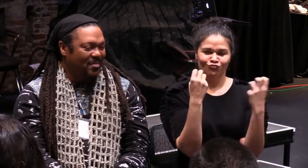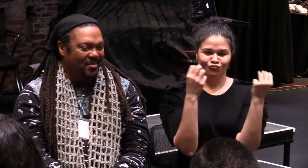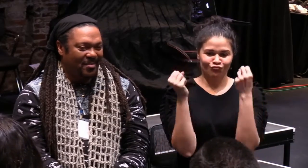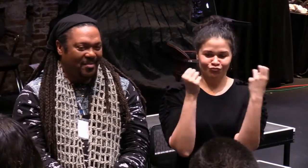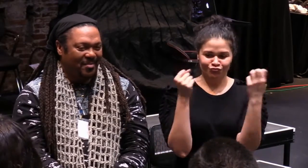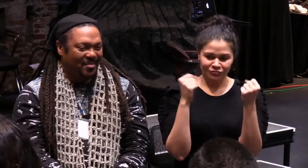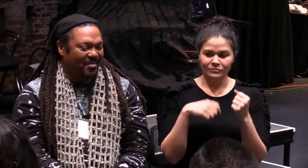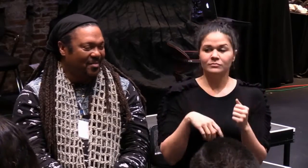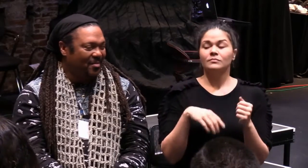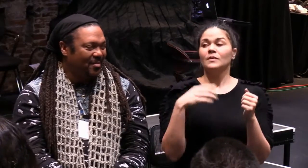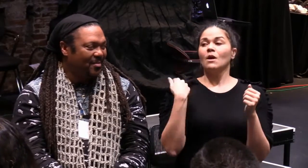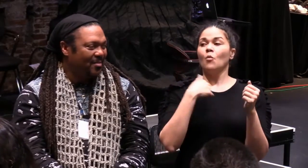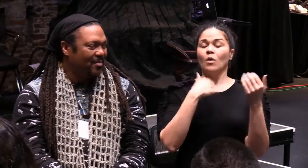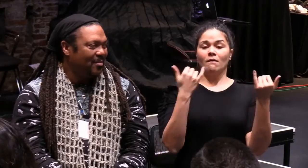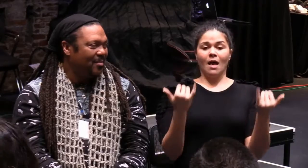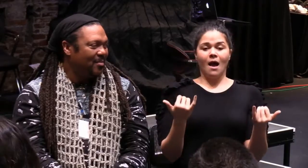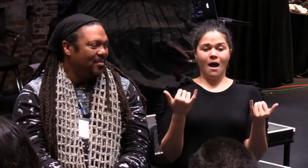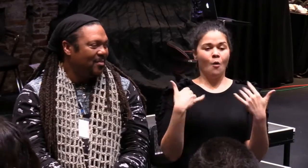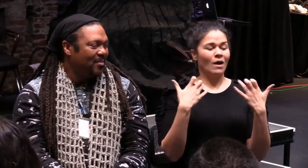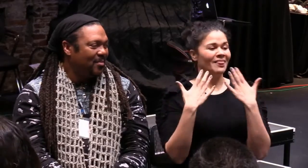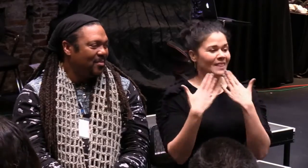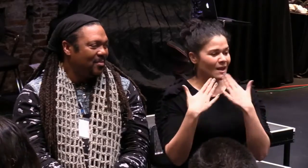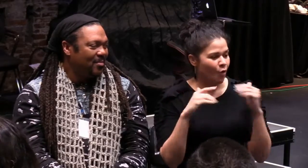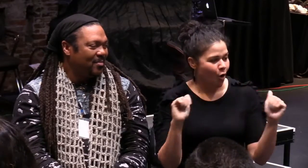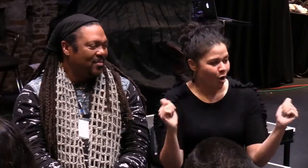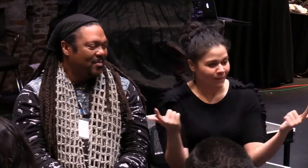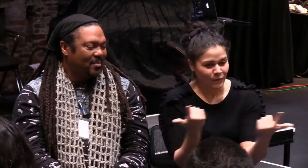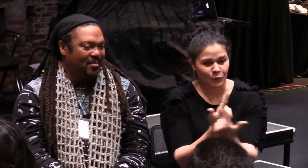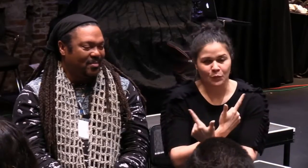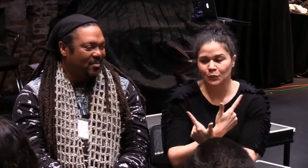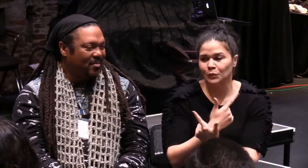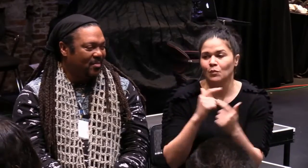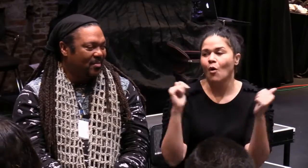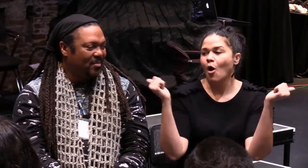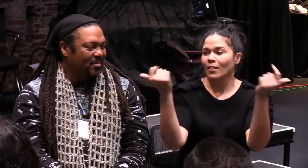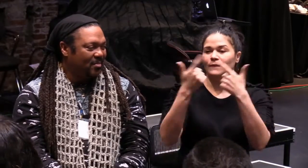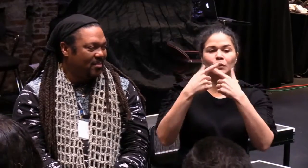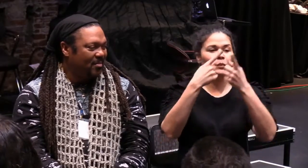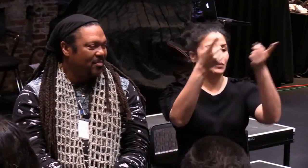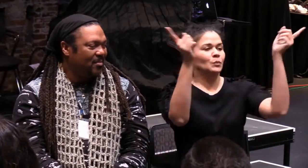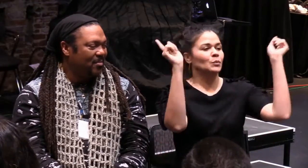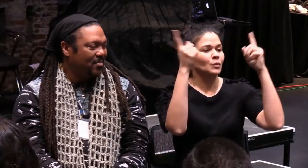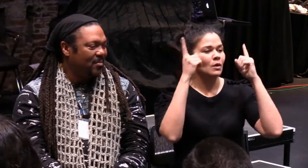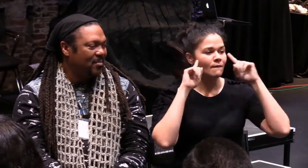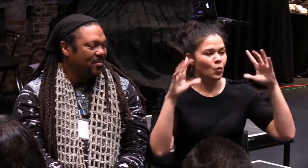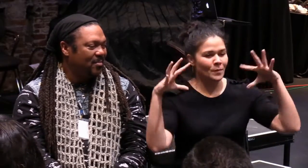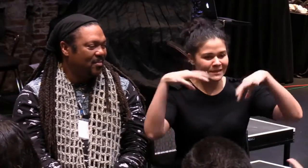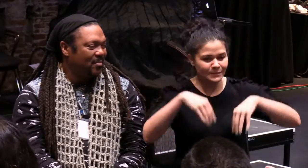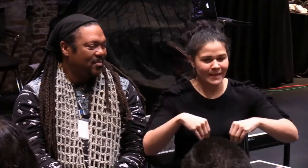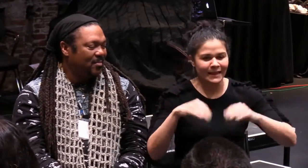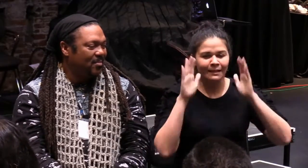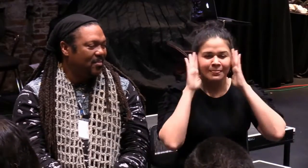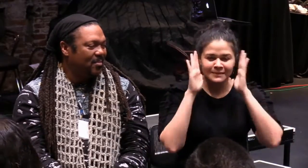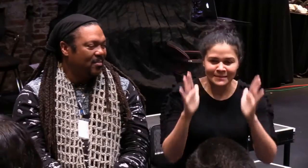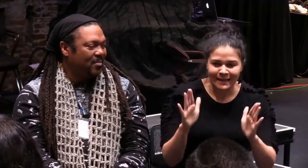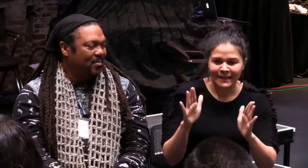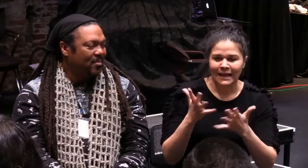booth to share those gems with us. So I want to say thank you to